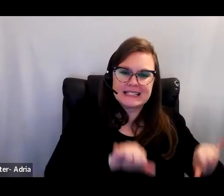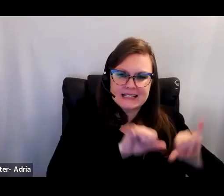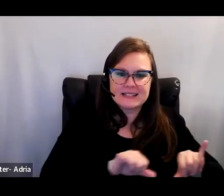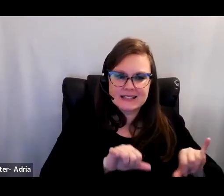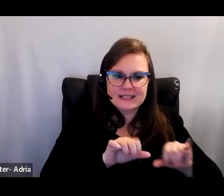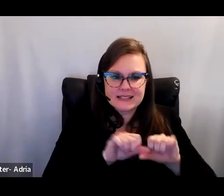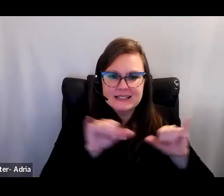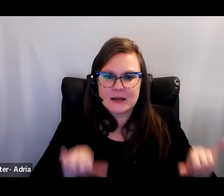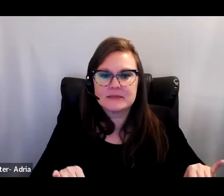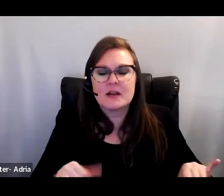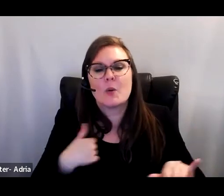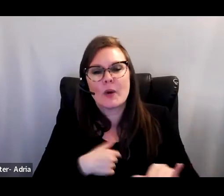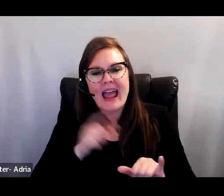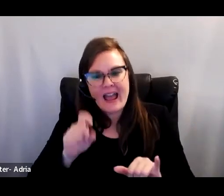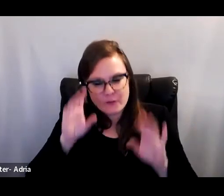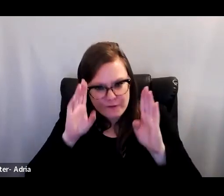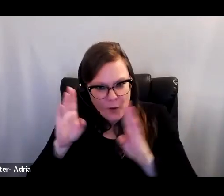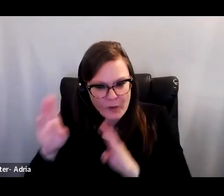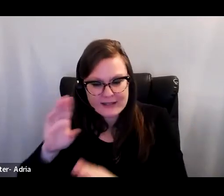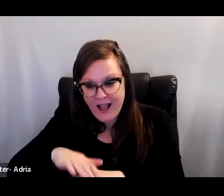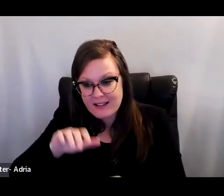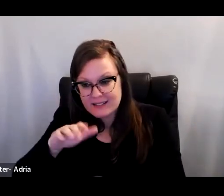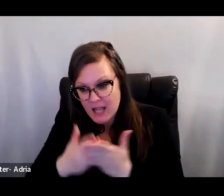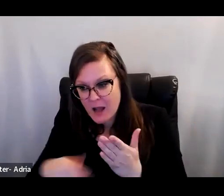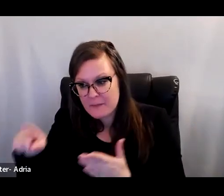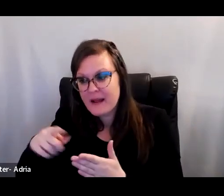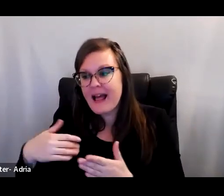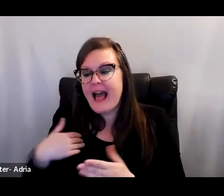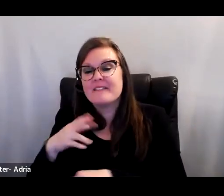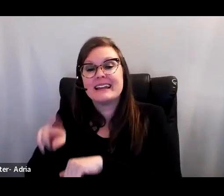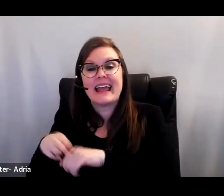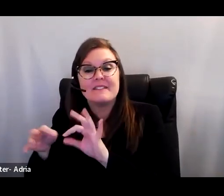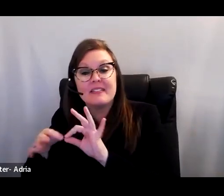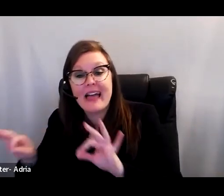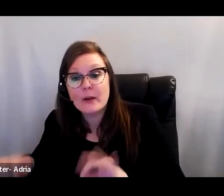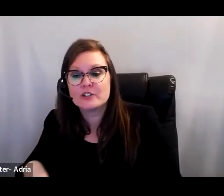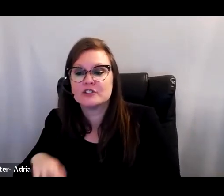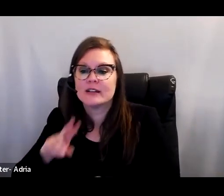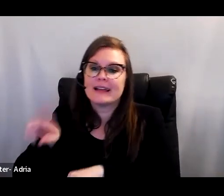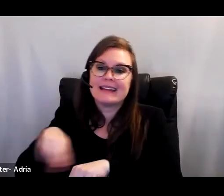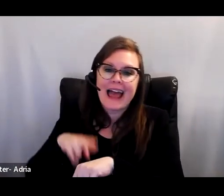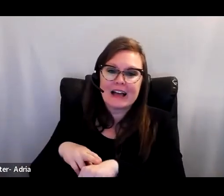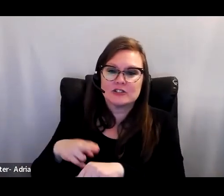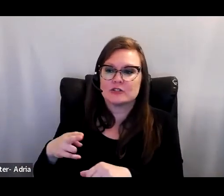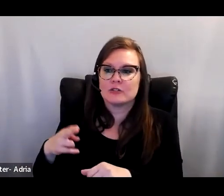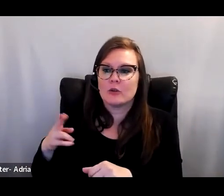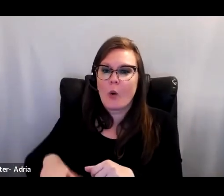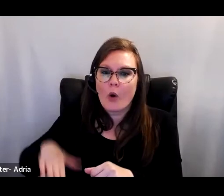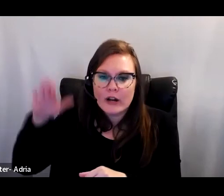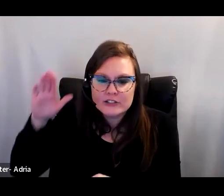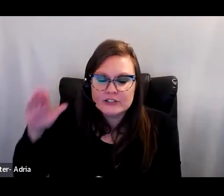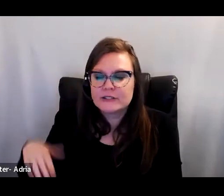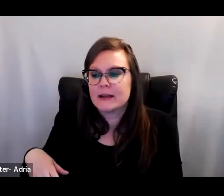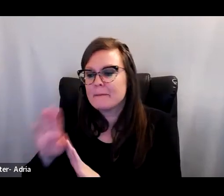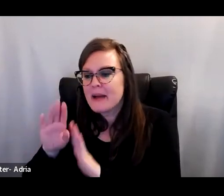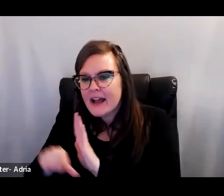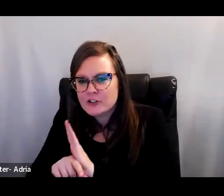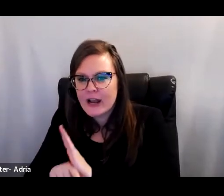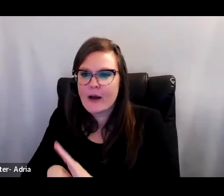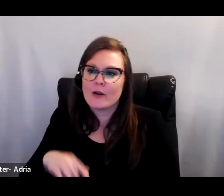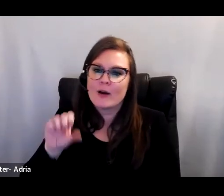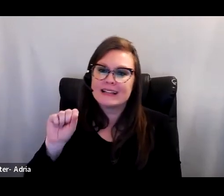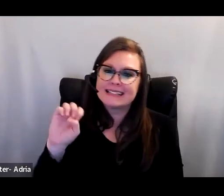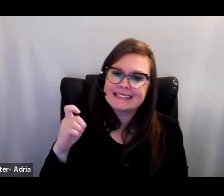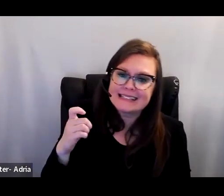continue to be disenfranchised as a result of their native language, national origin, gender, and or sexual identity. However, as Bell Hooks